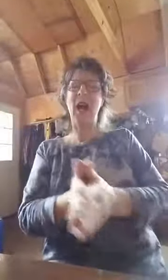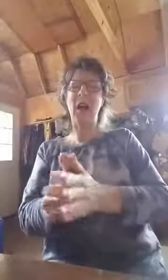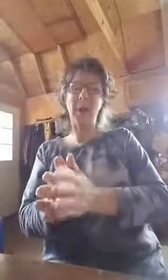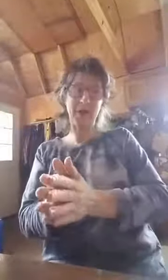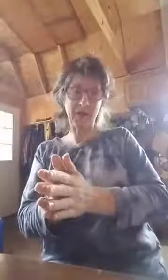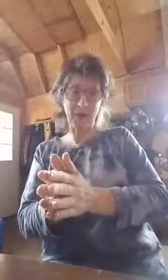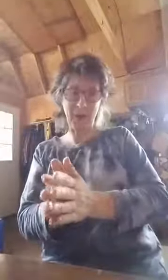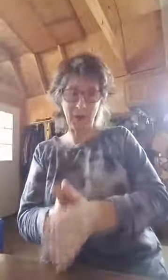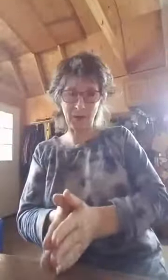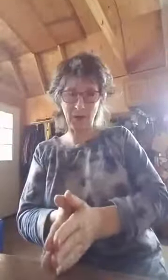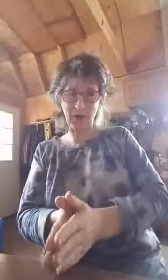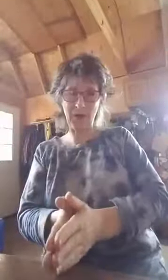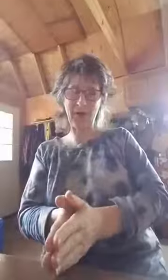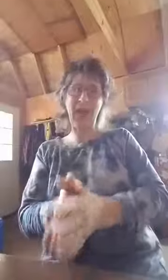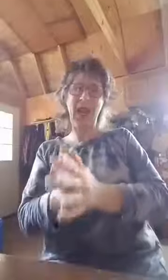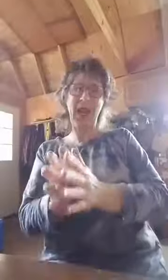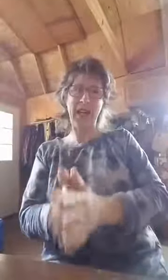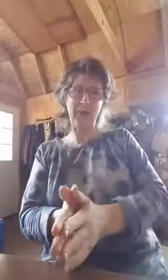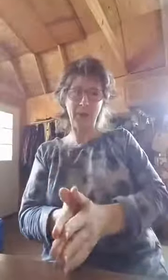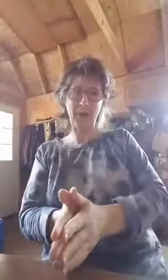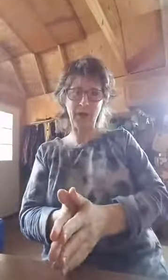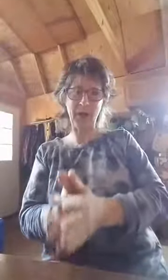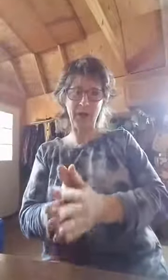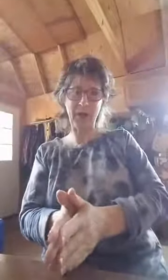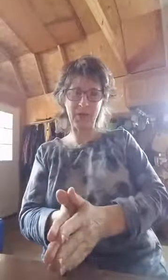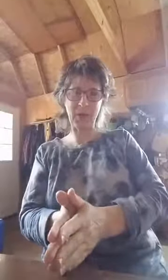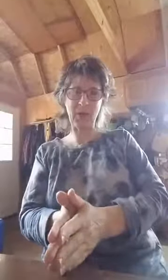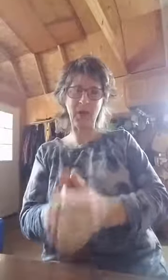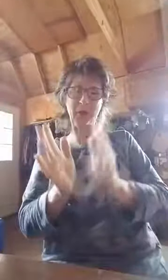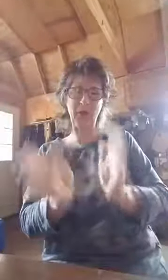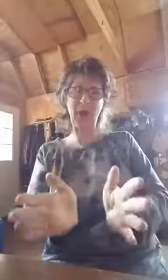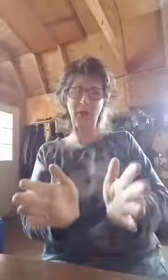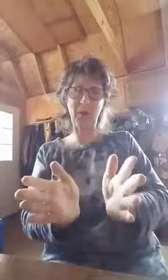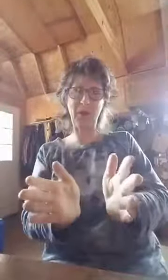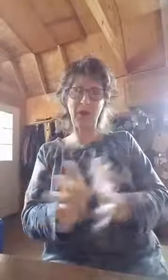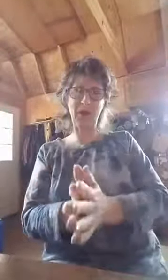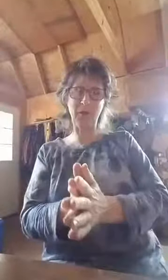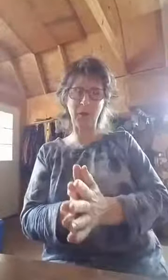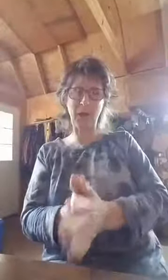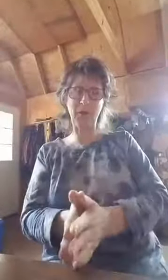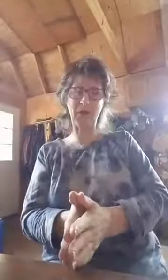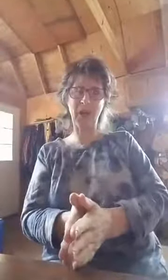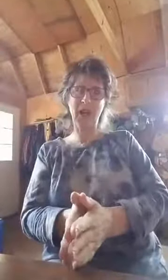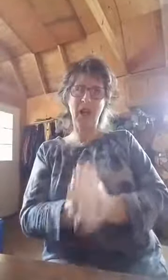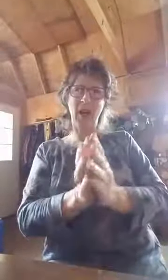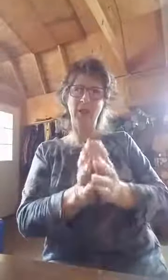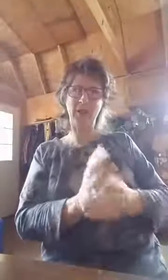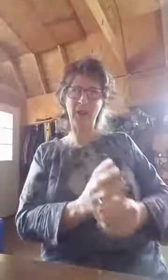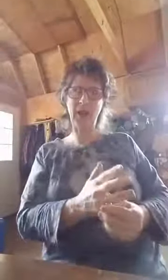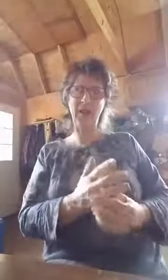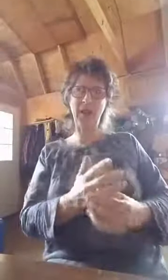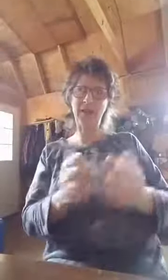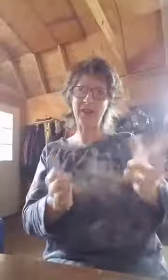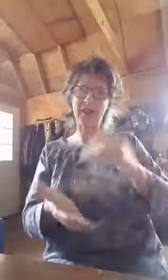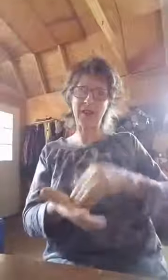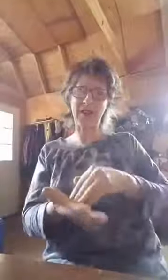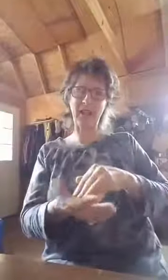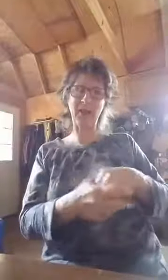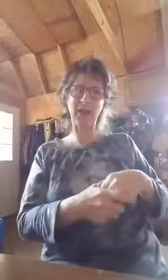I'm also a published author and I publish other people's books. So if you have a book that you want published, uh, it's $300 connect with